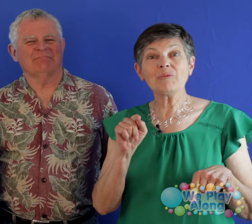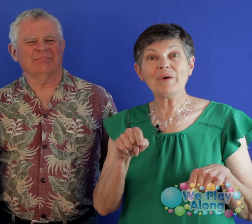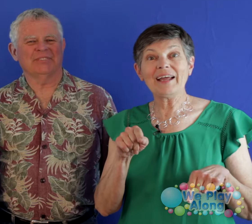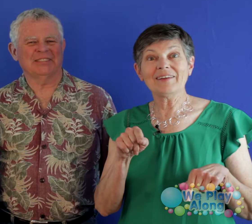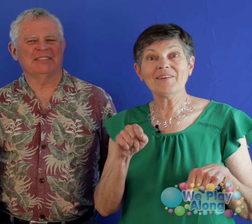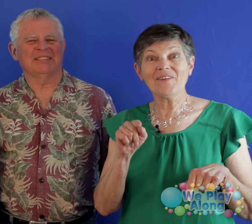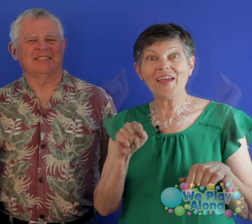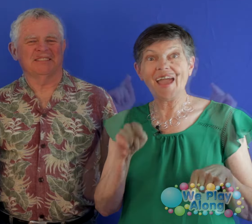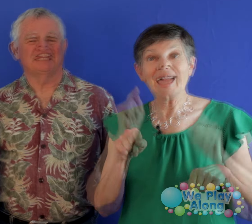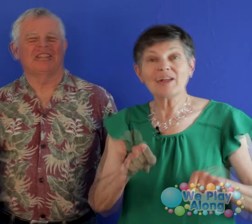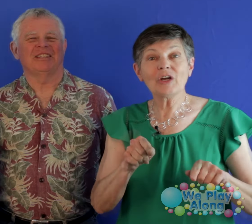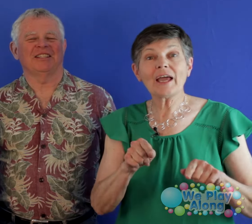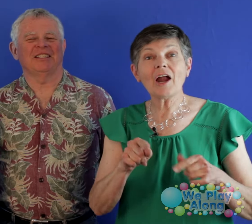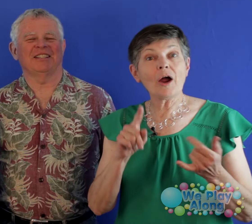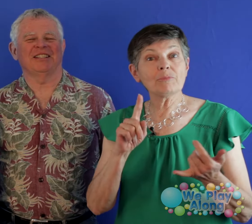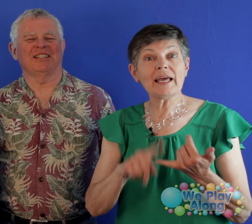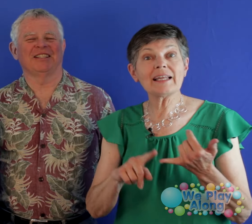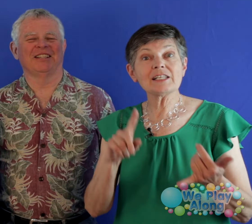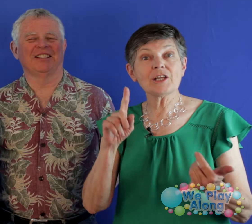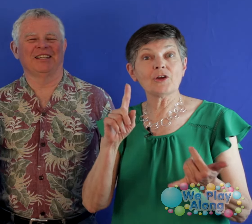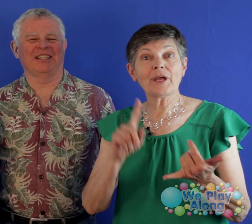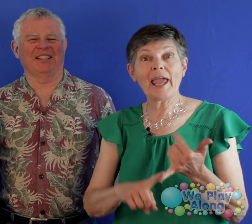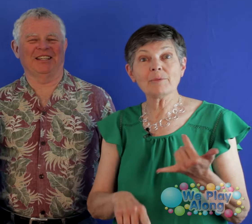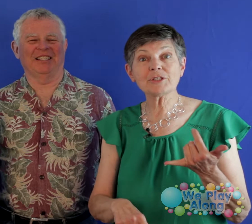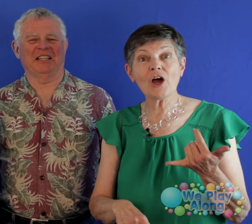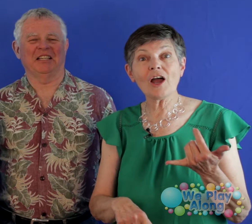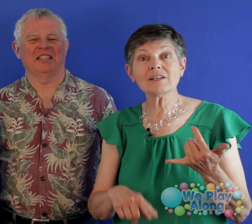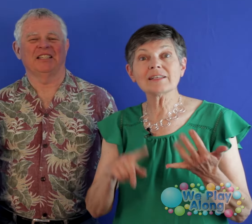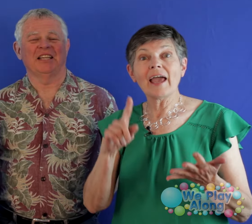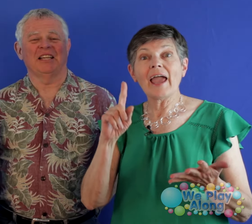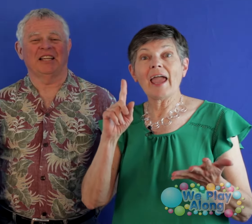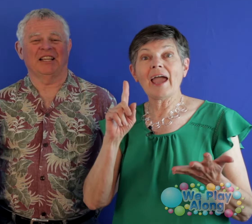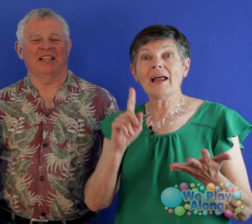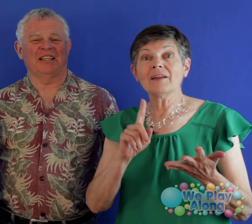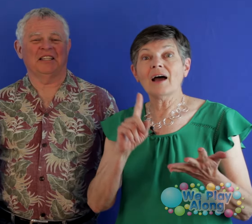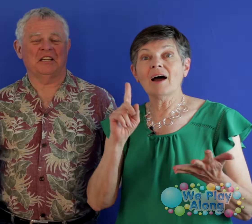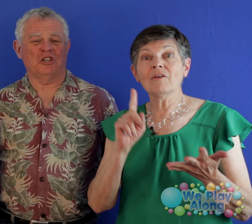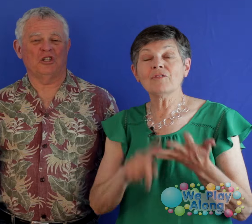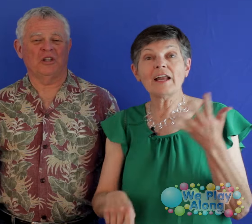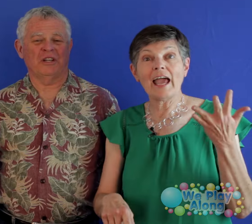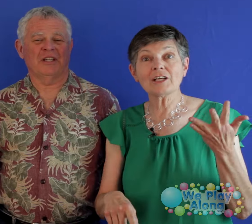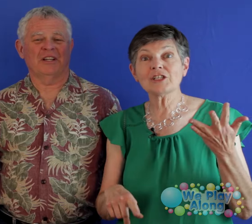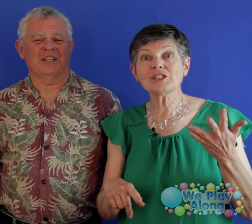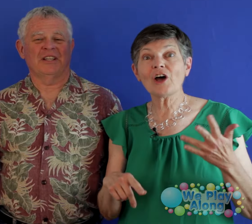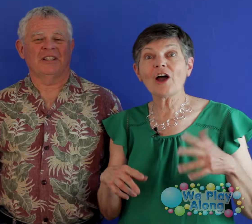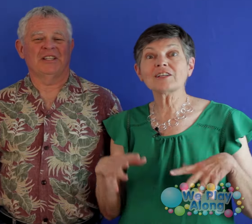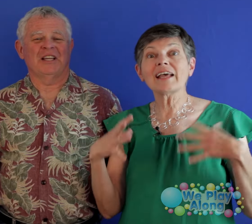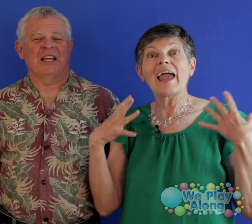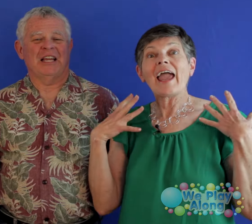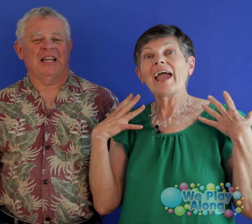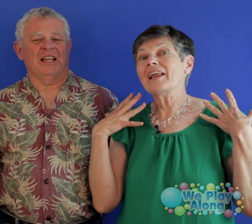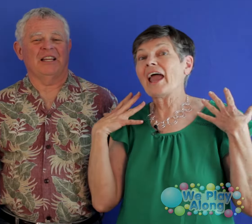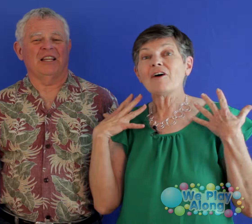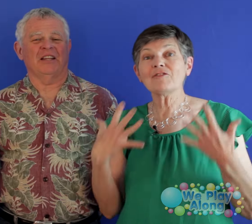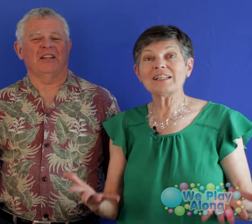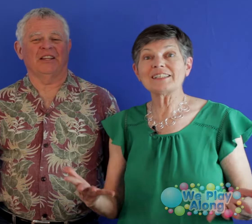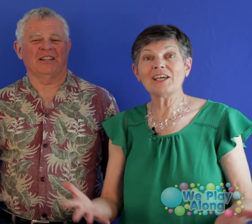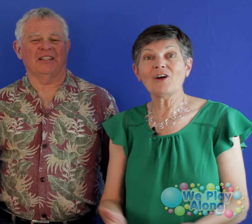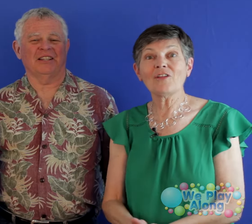button okay look at our playlist under camp songs and fun action songs and have fun singing all